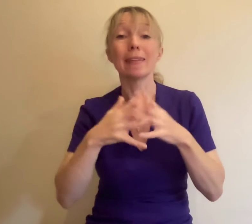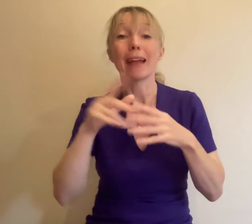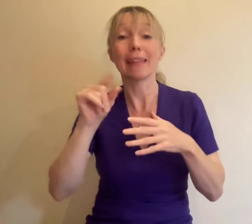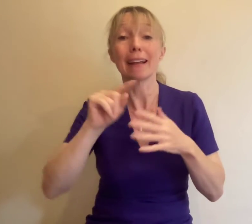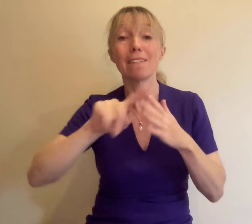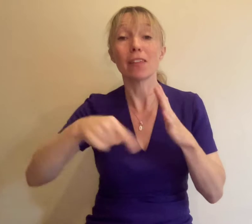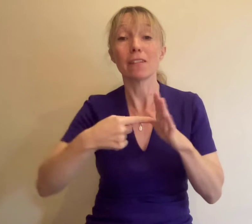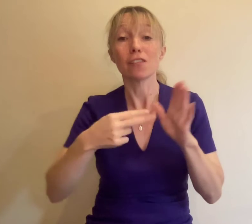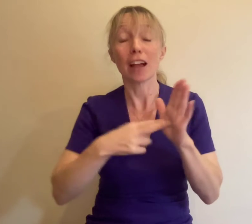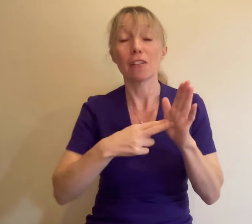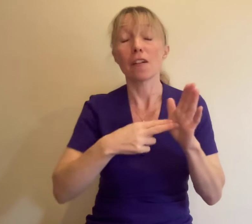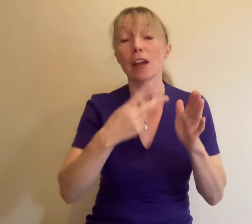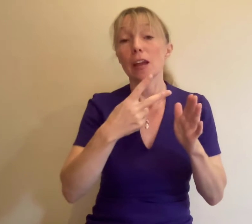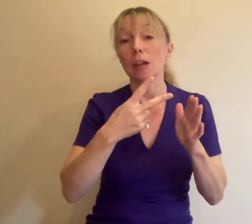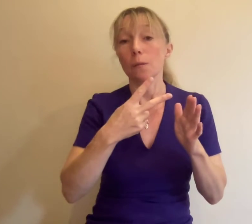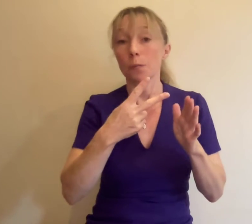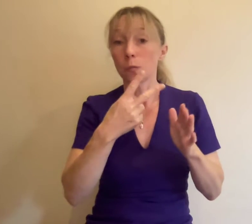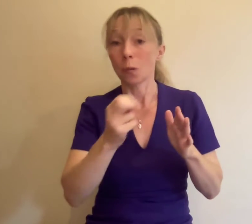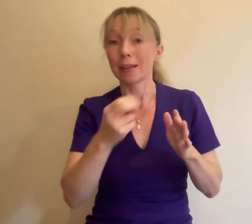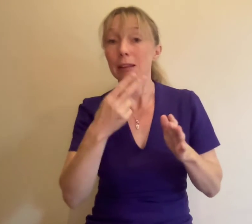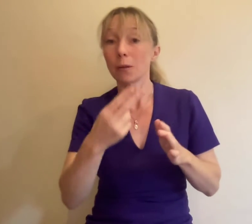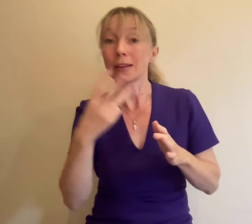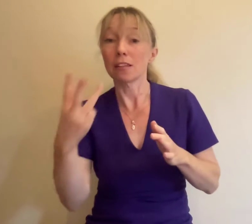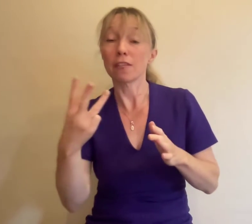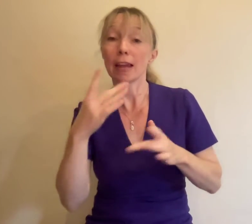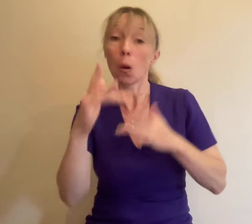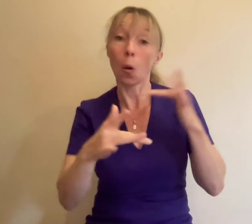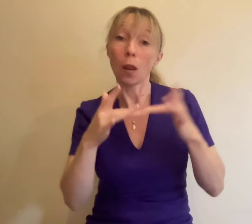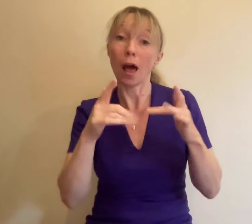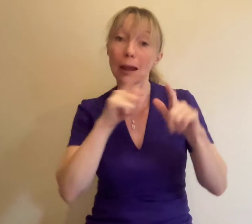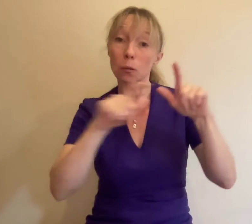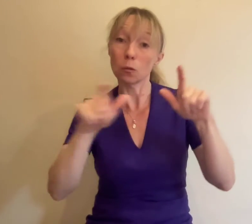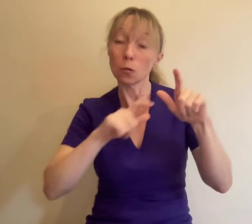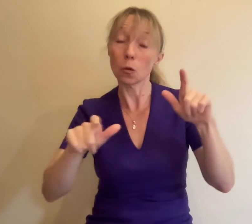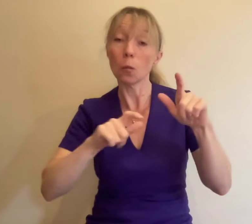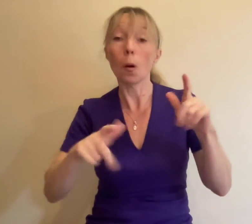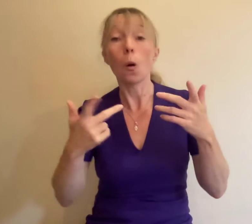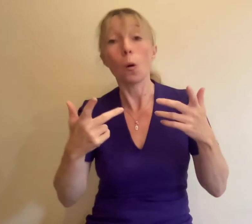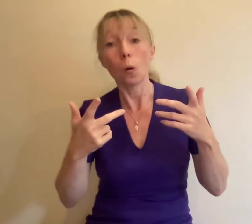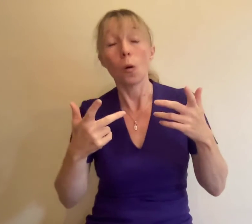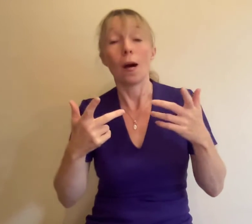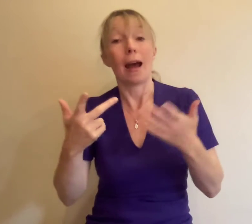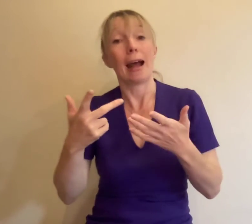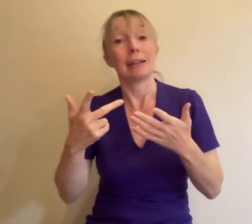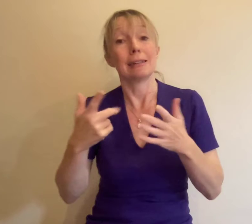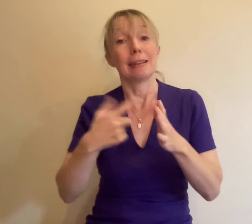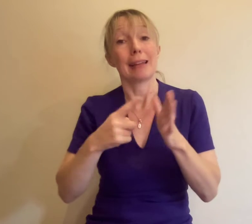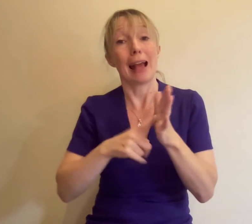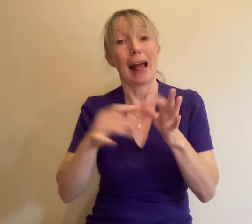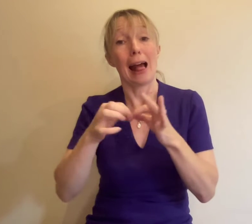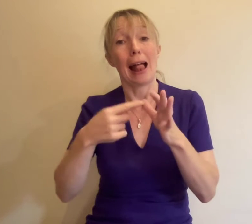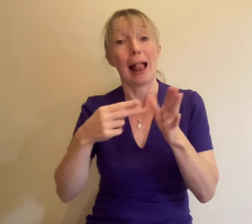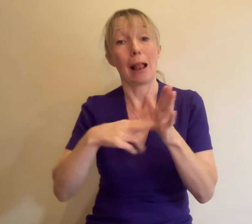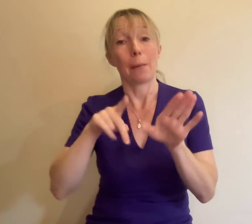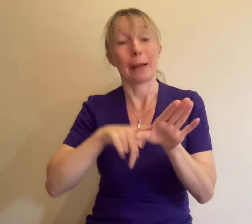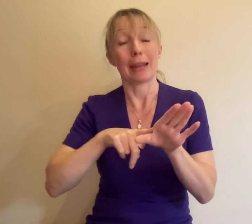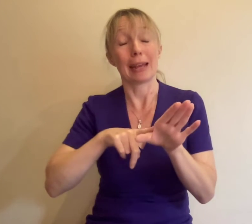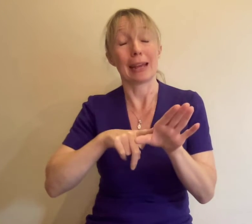via Zoom or at the Spread the Word offices at the Albany Douglas Way, London, SE84AG